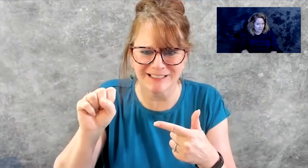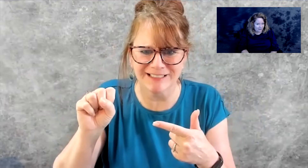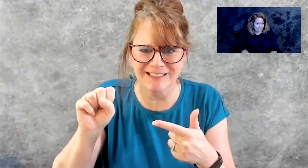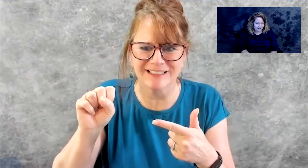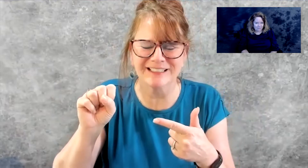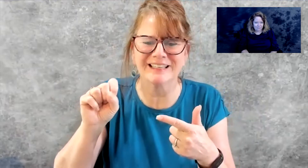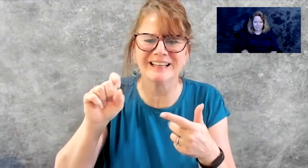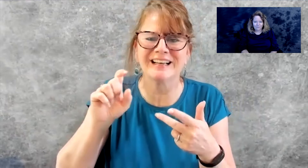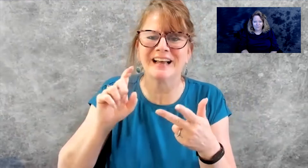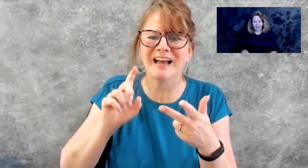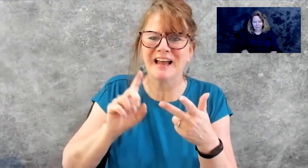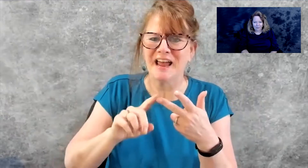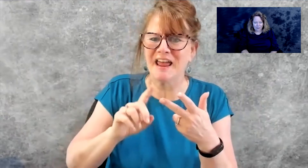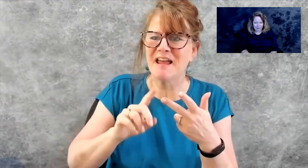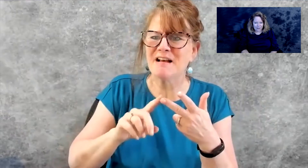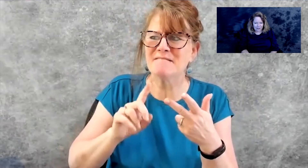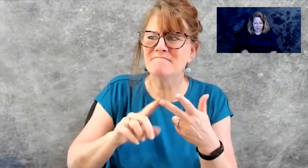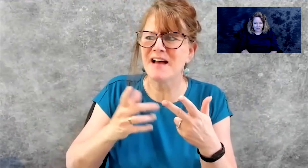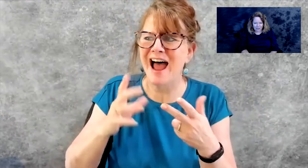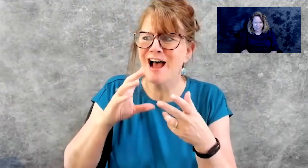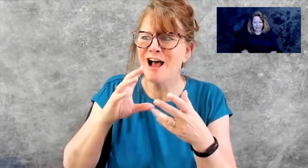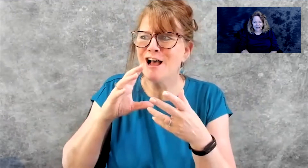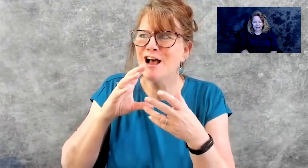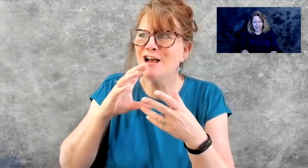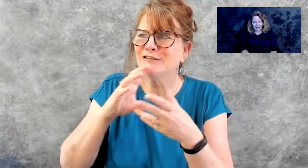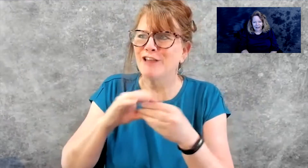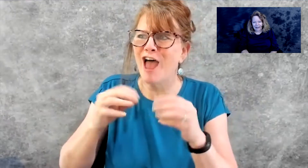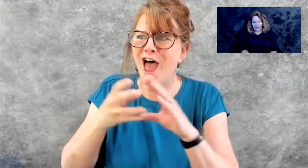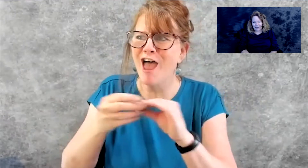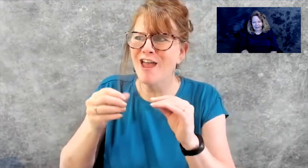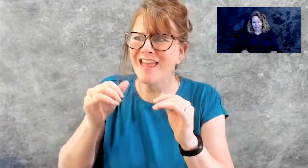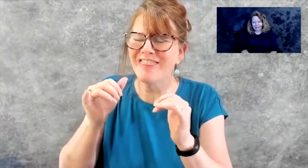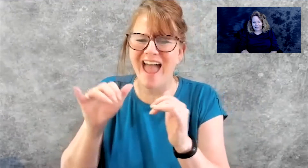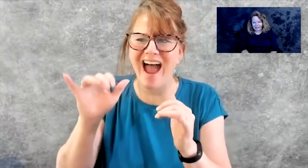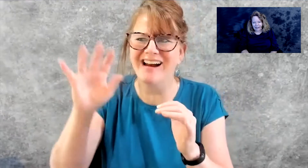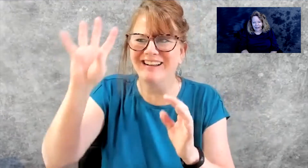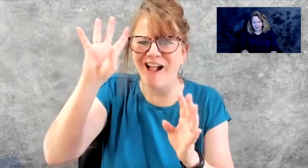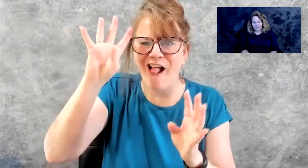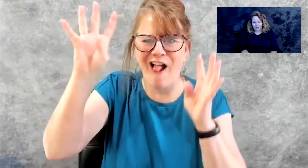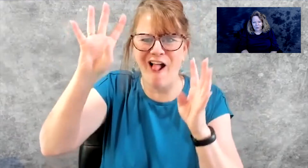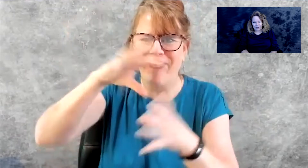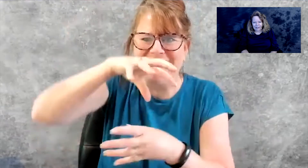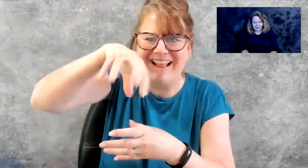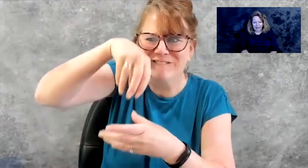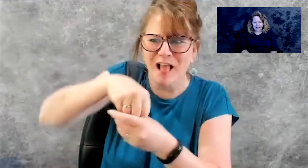that are popular in the Deaf community, and stories that